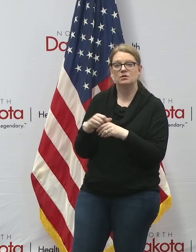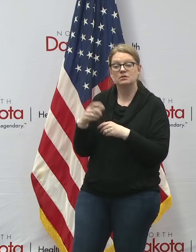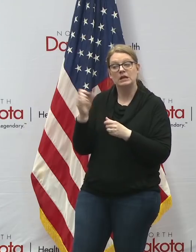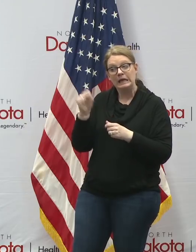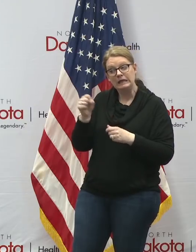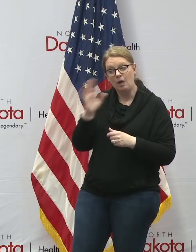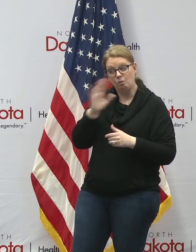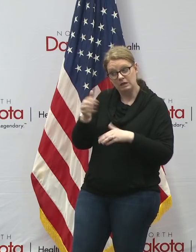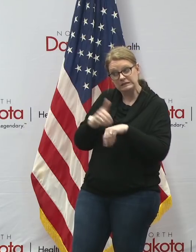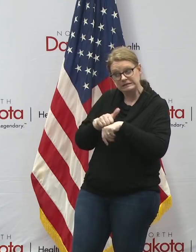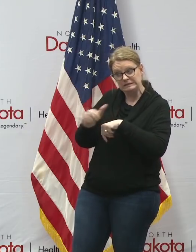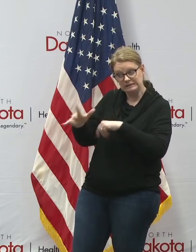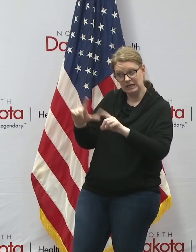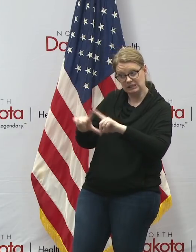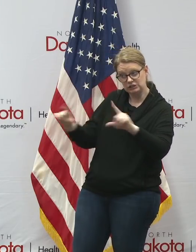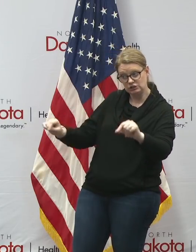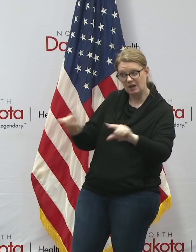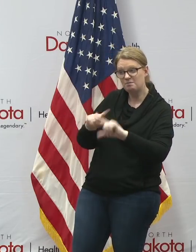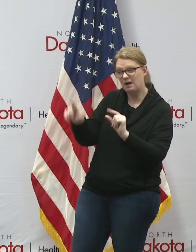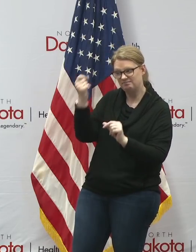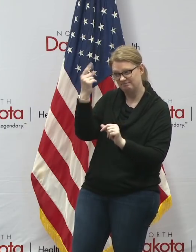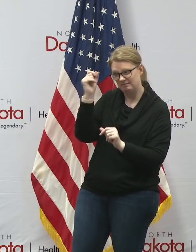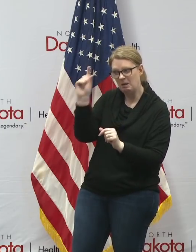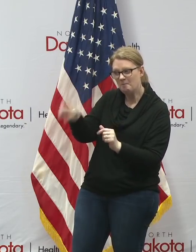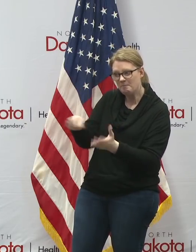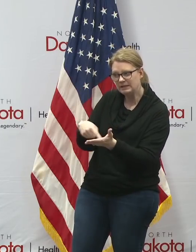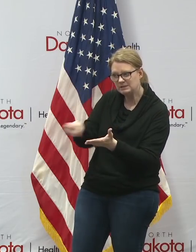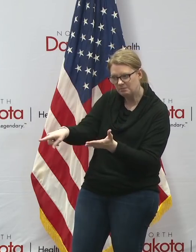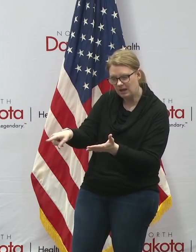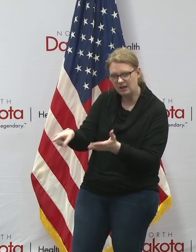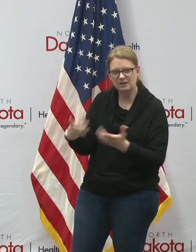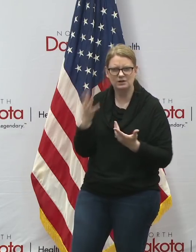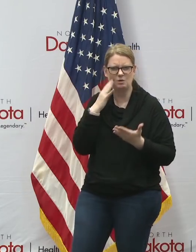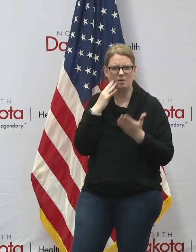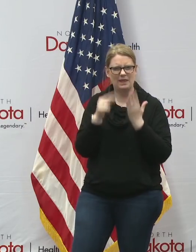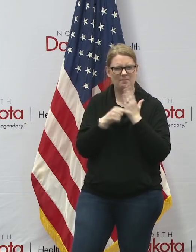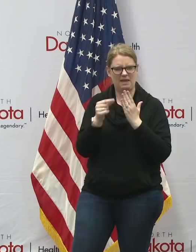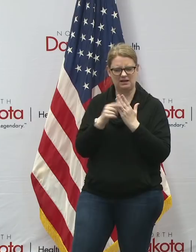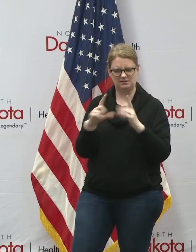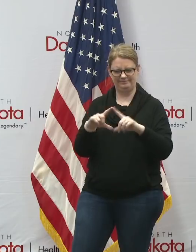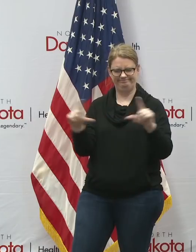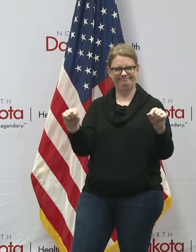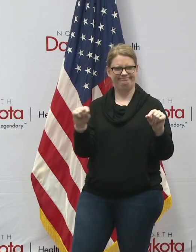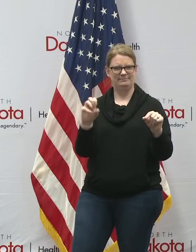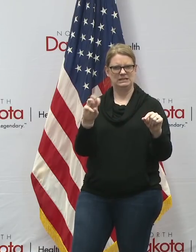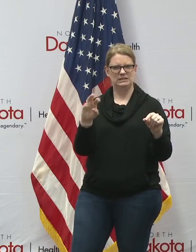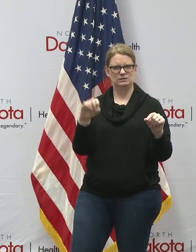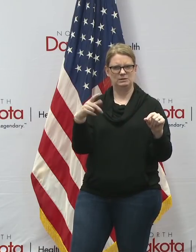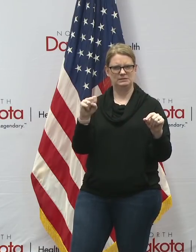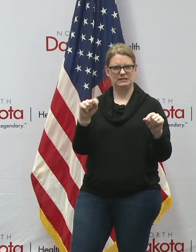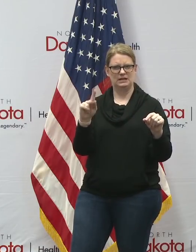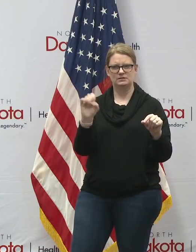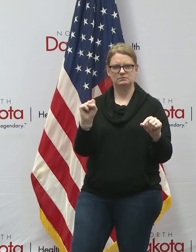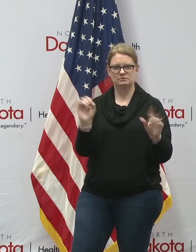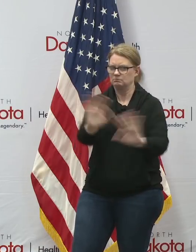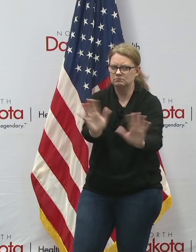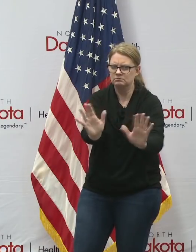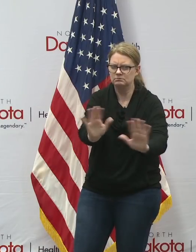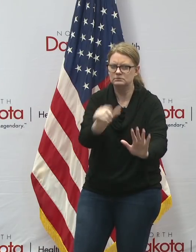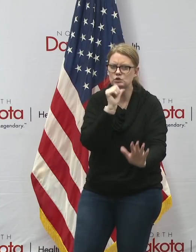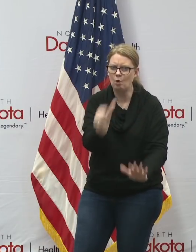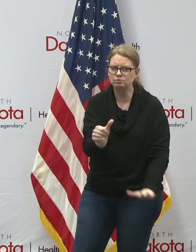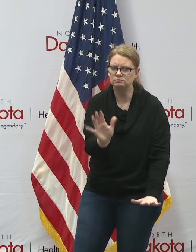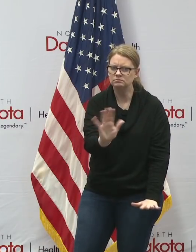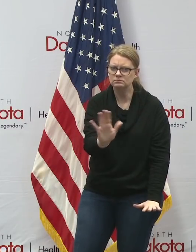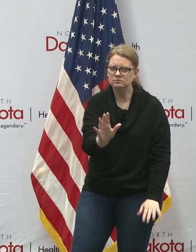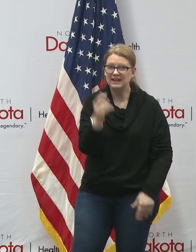acquire your winnings in the magazine sweepstakes they're all scams and we